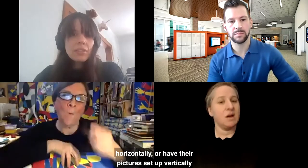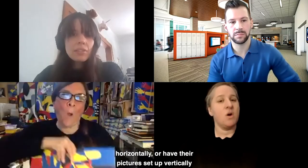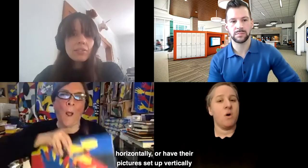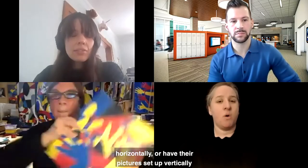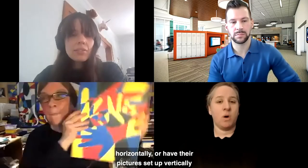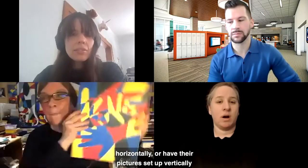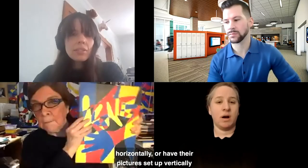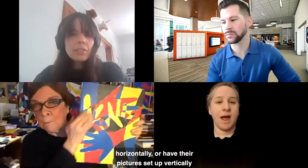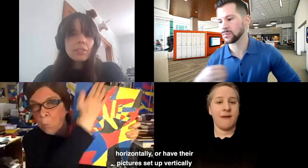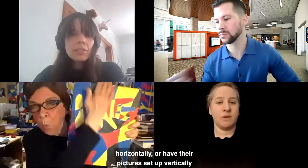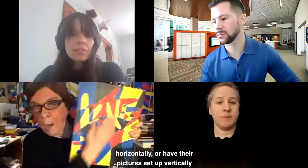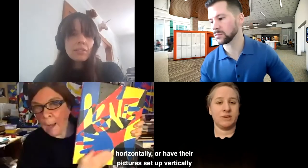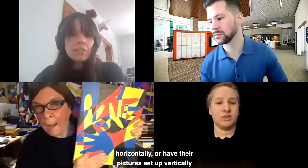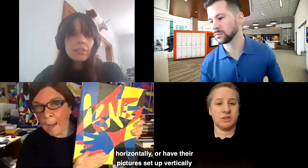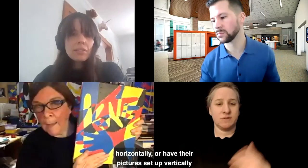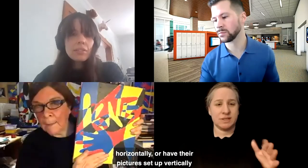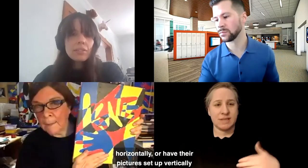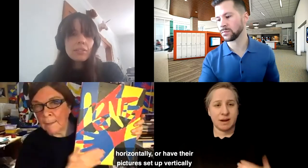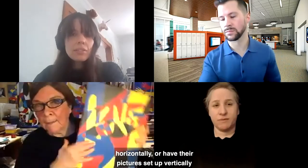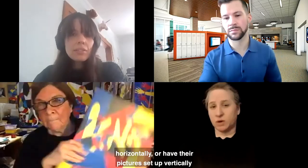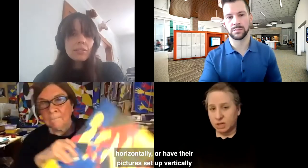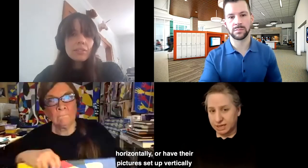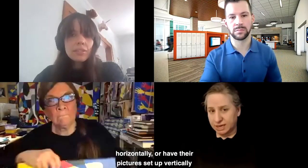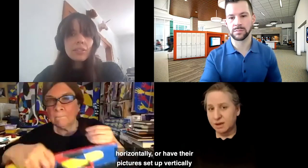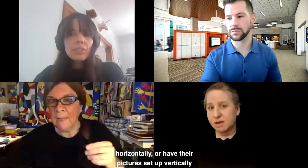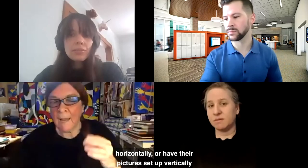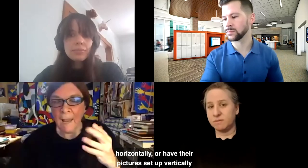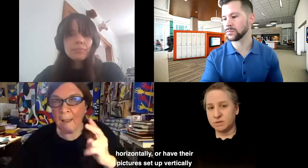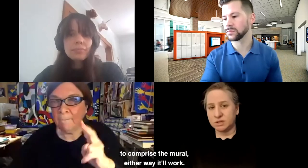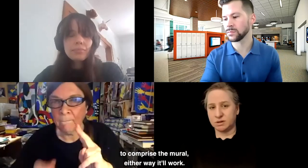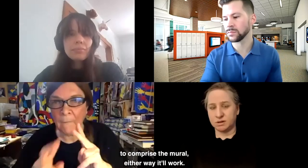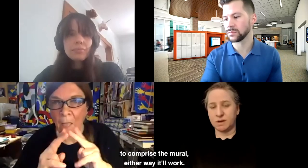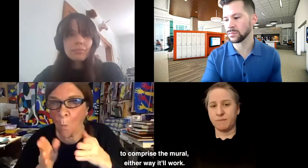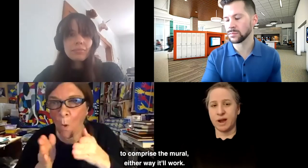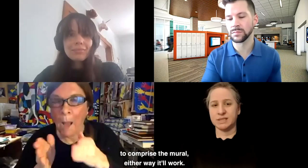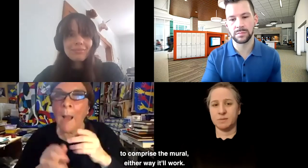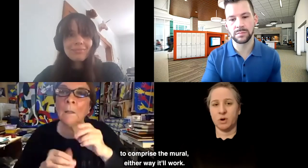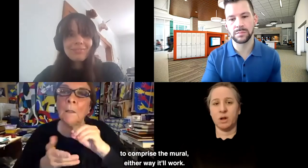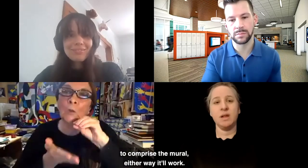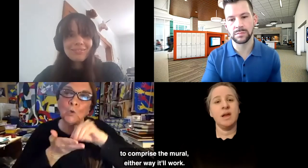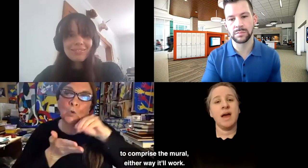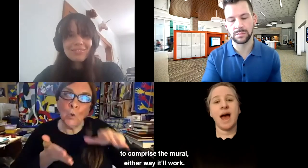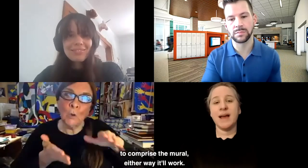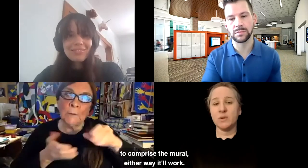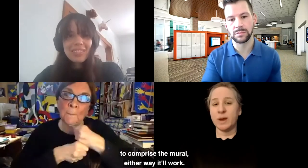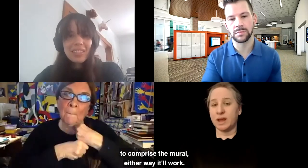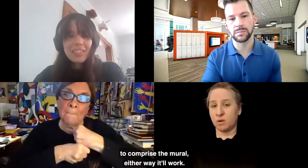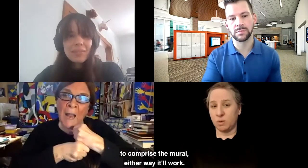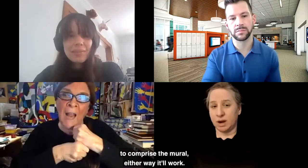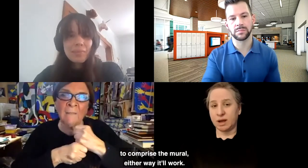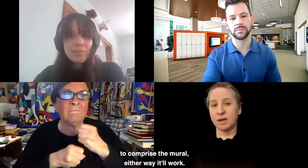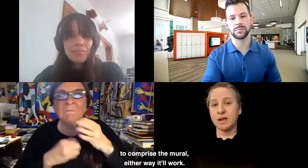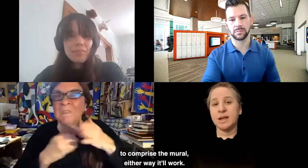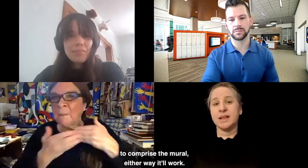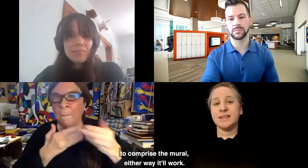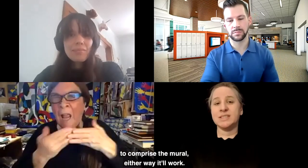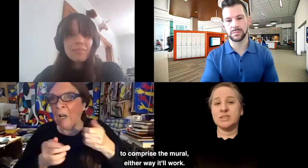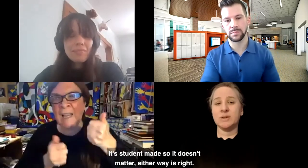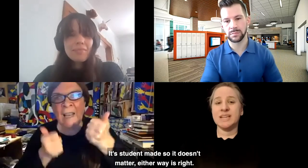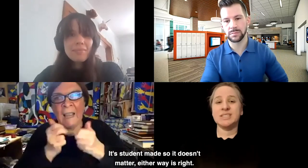or have their pictures set up vertically to comprise the mural. Either way, it'll work.